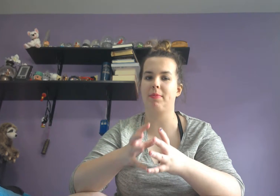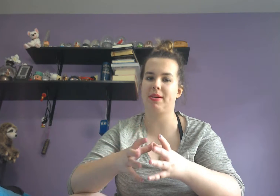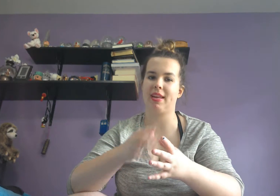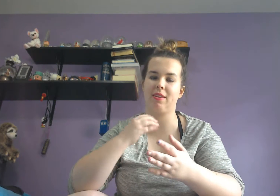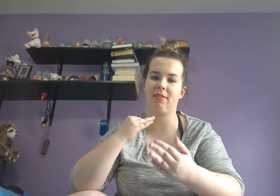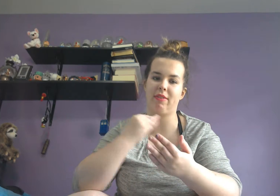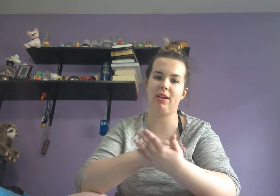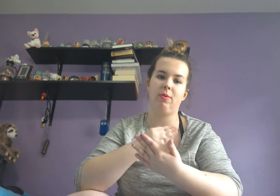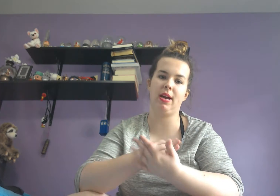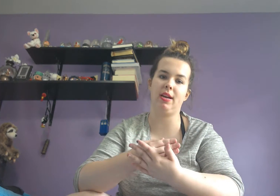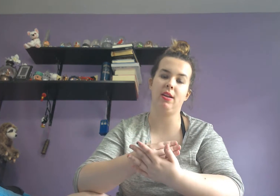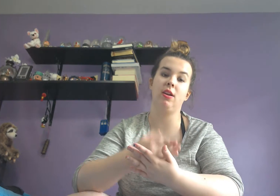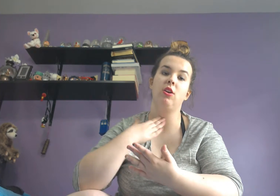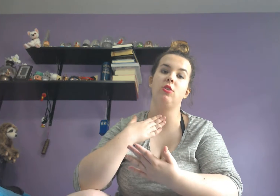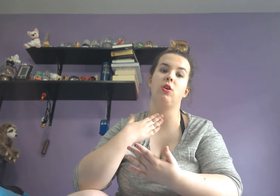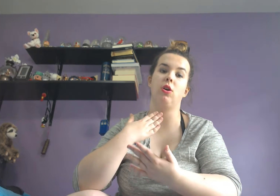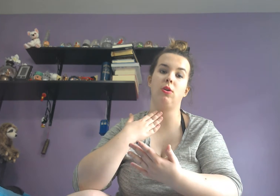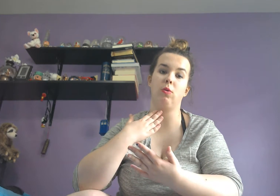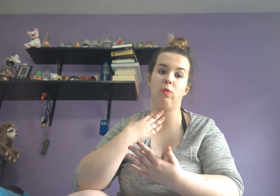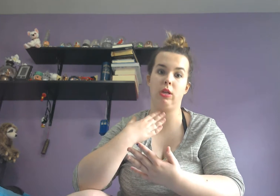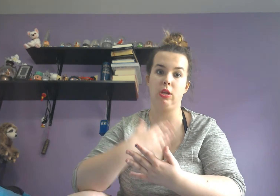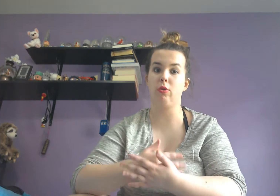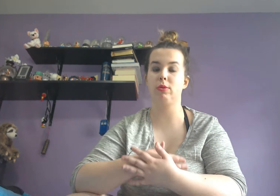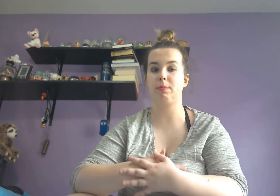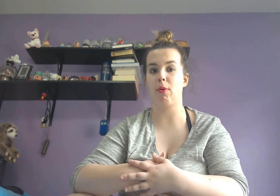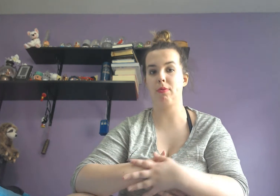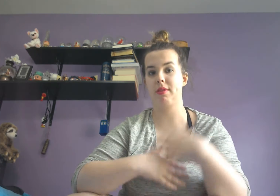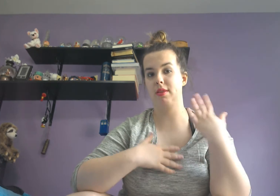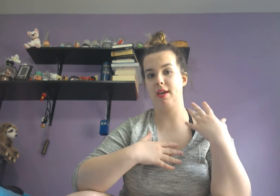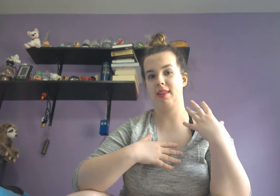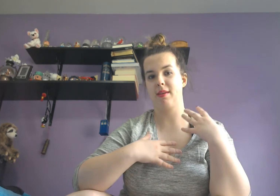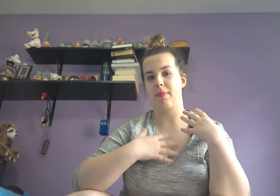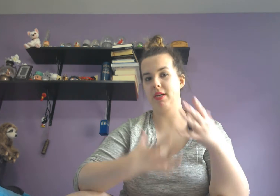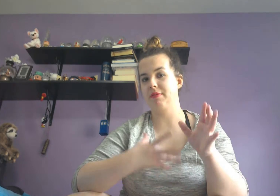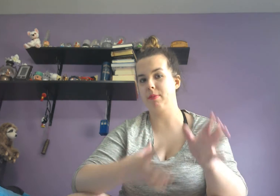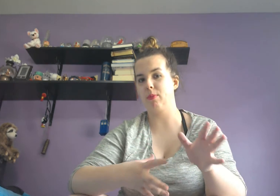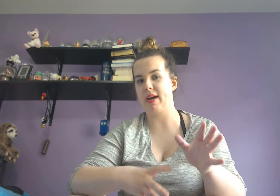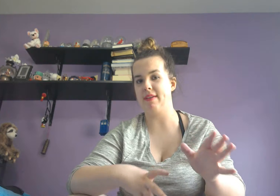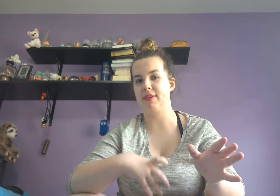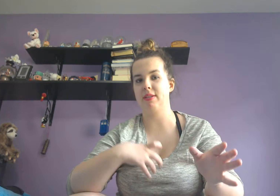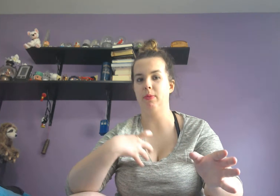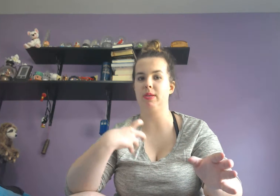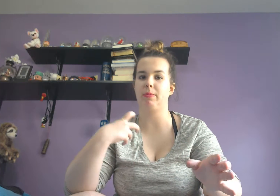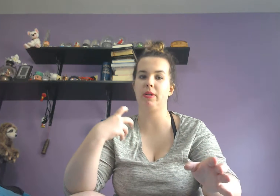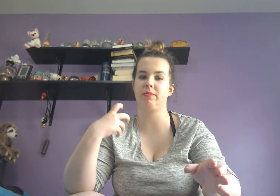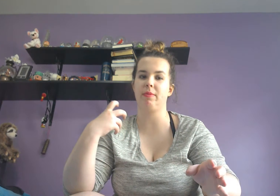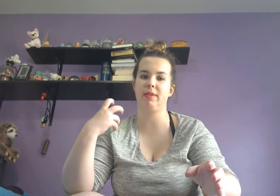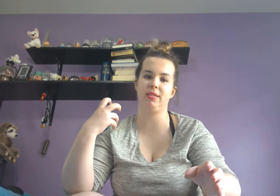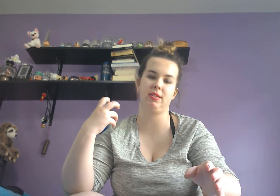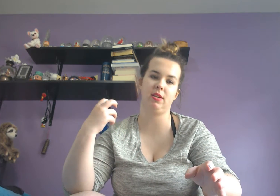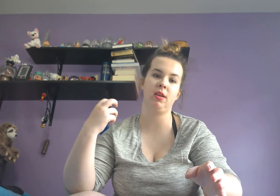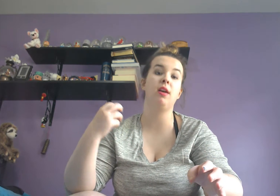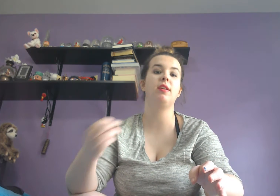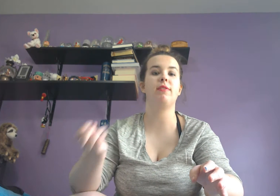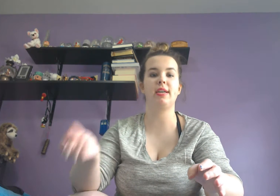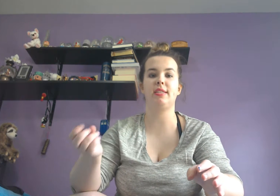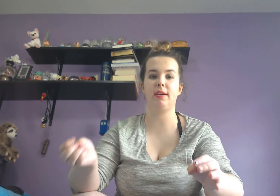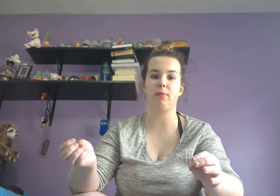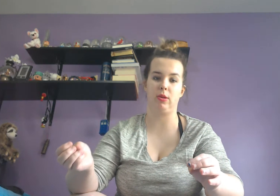together and find a way to use both, like, the parts from the raft as well as parts from this device that Walter